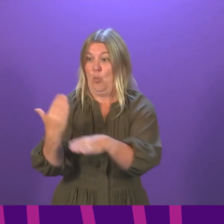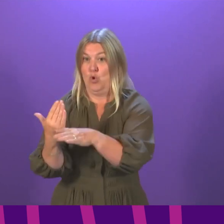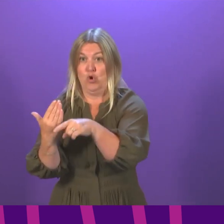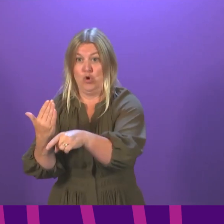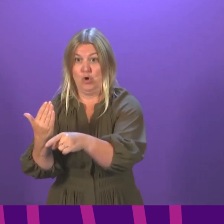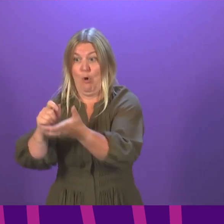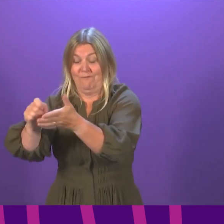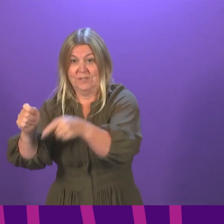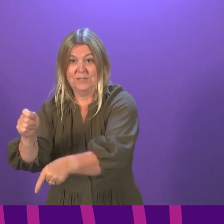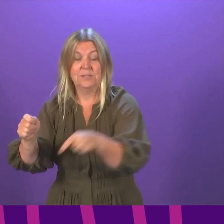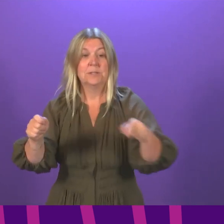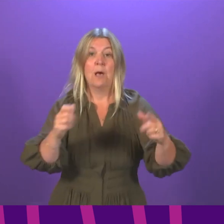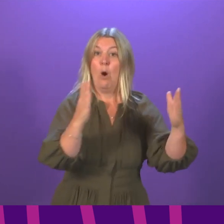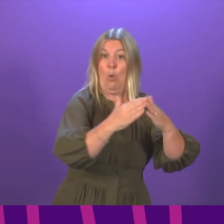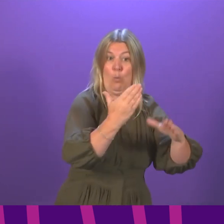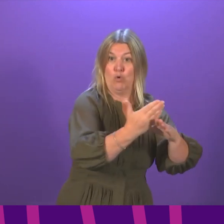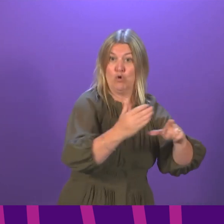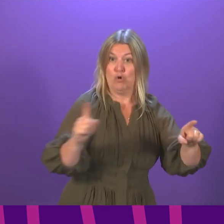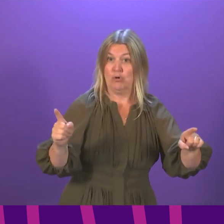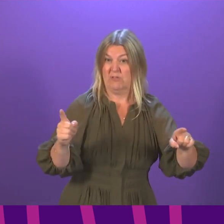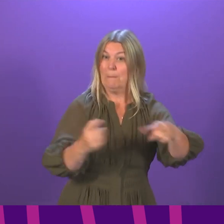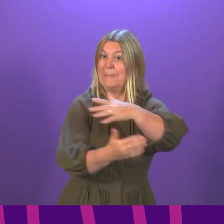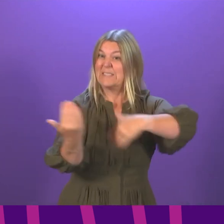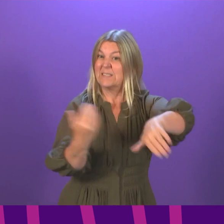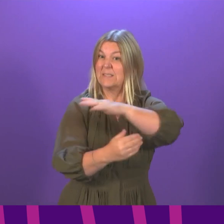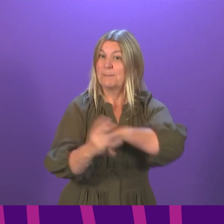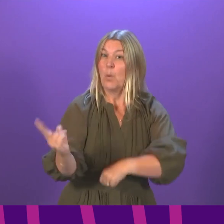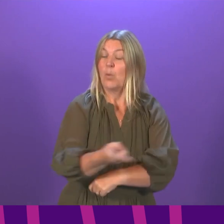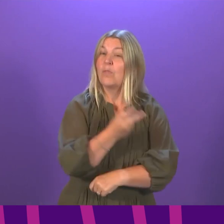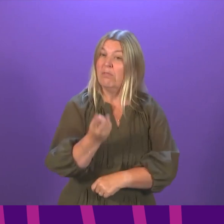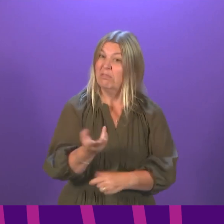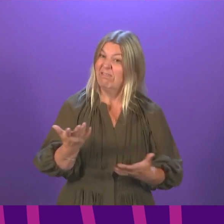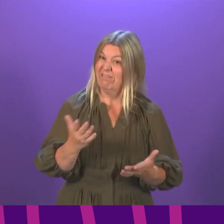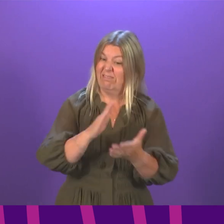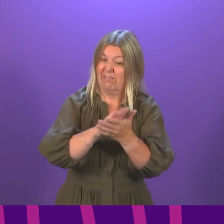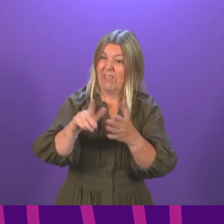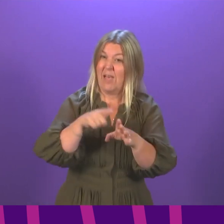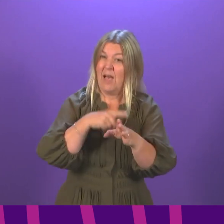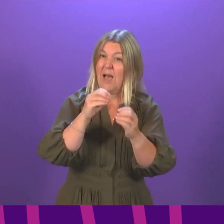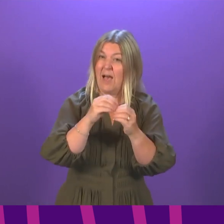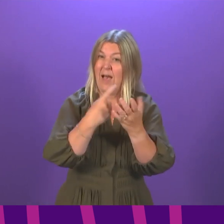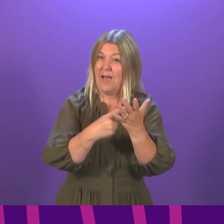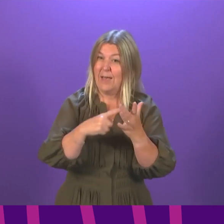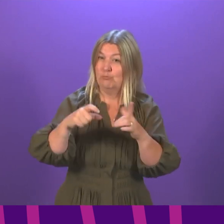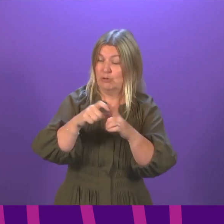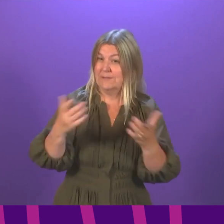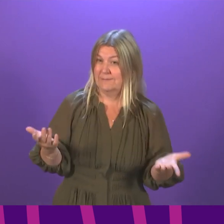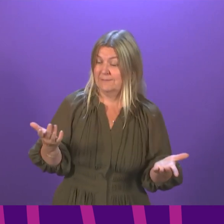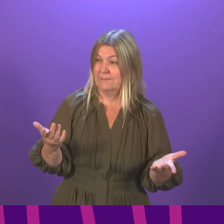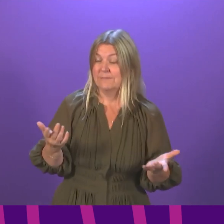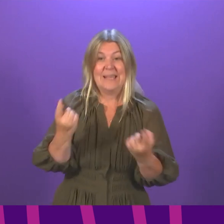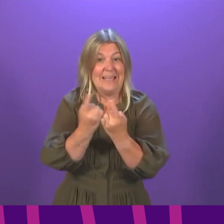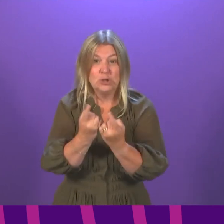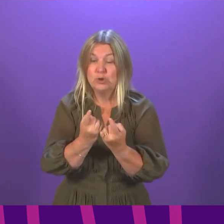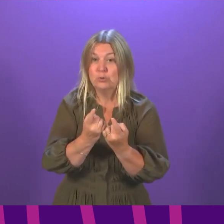Not just for the purposes of controlling COVID, but even after COVID, there are issues of wellbeing, there are